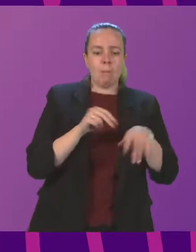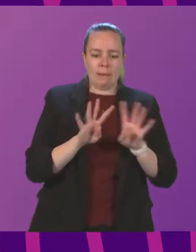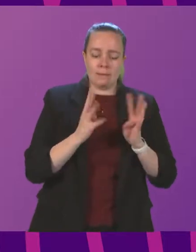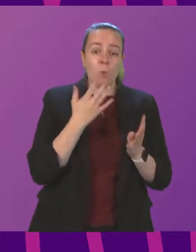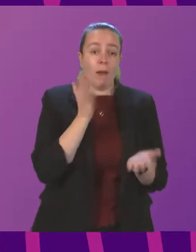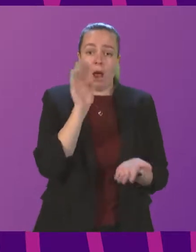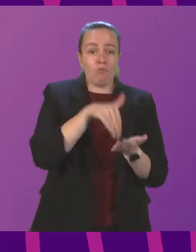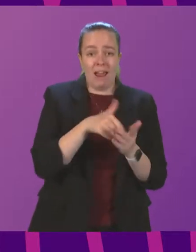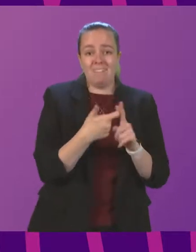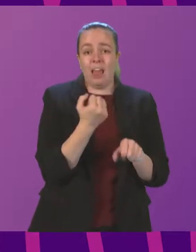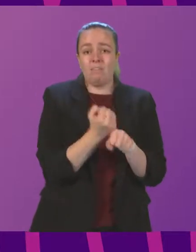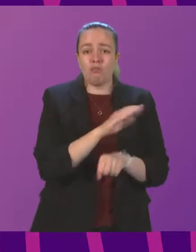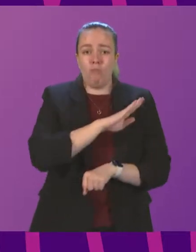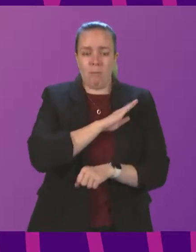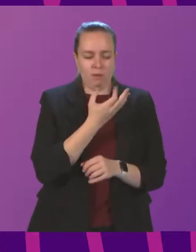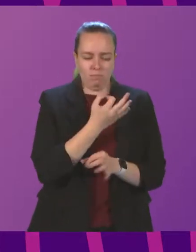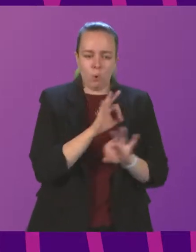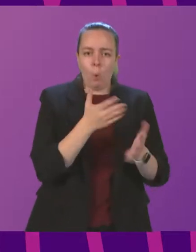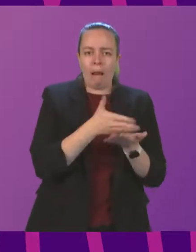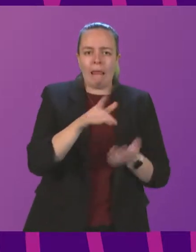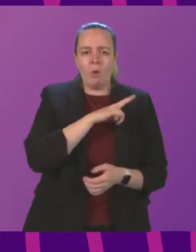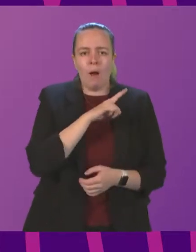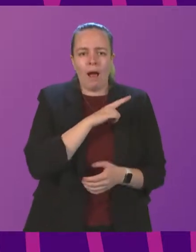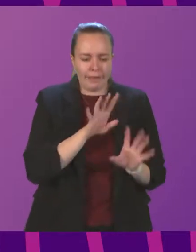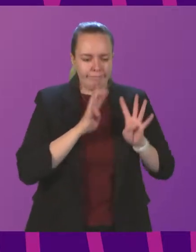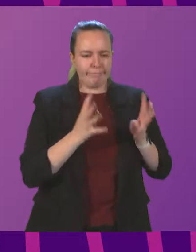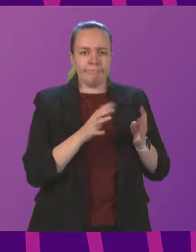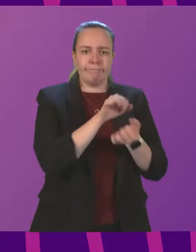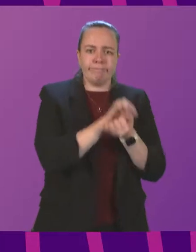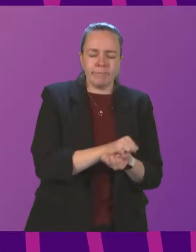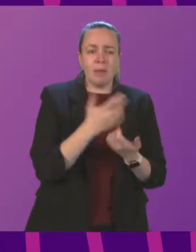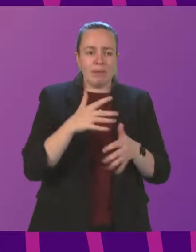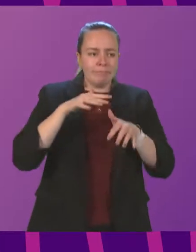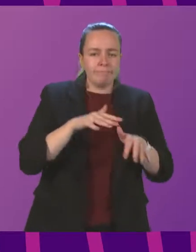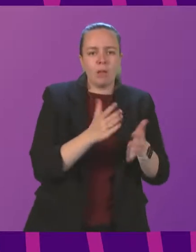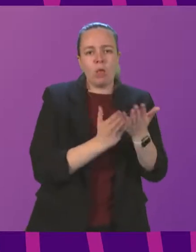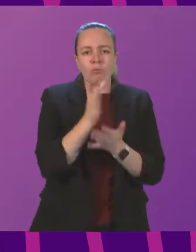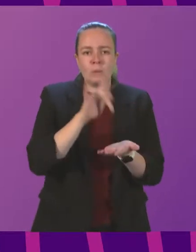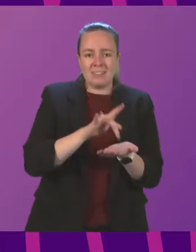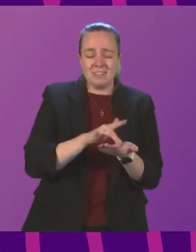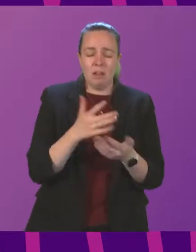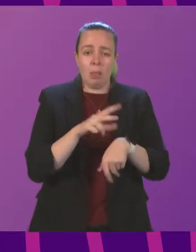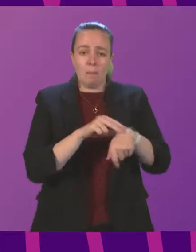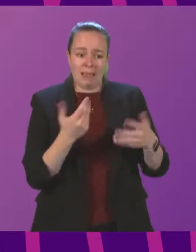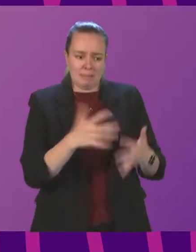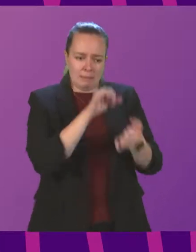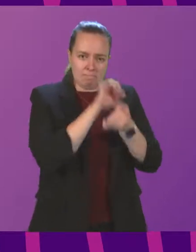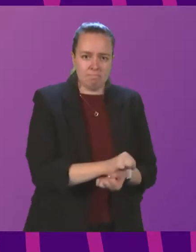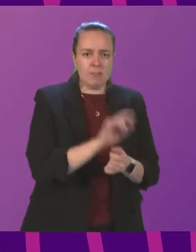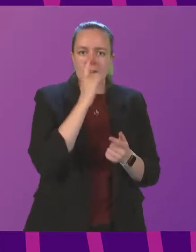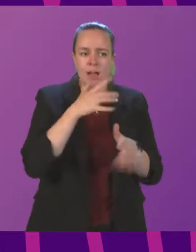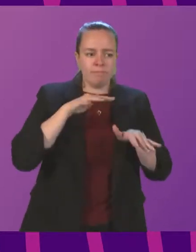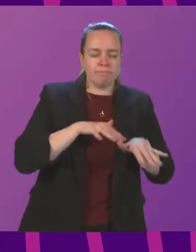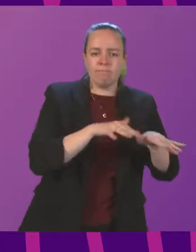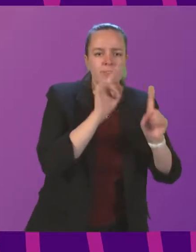arrived at Kelvin Grove Park, without clear cause. As the march passed through the city centre, the kettled group were halted by the police and prevented from moving any